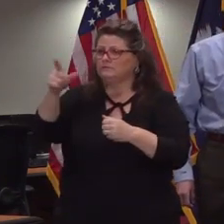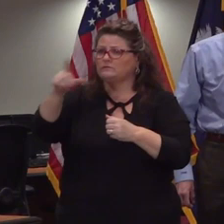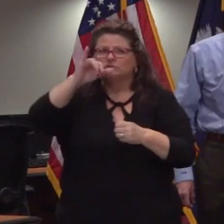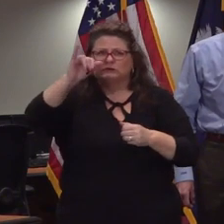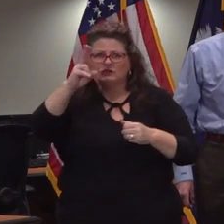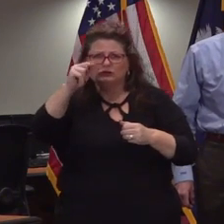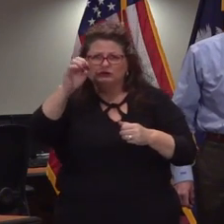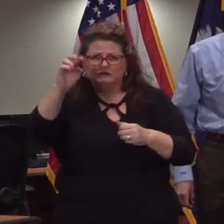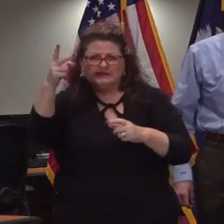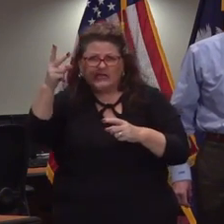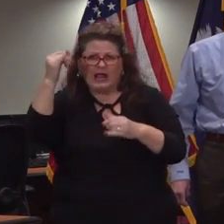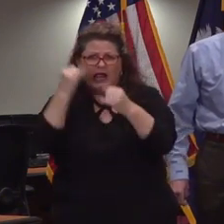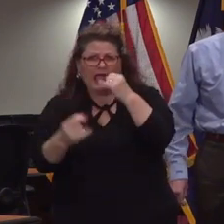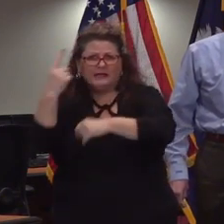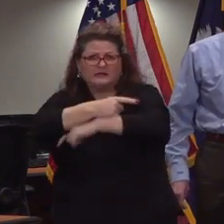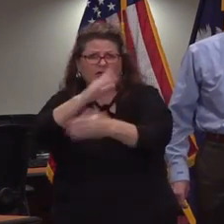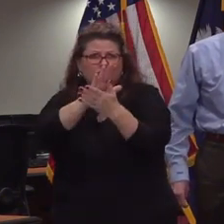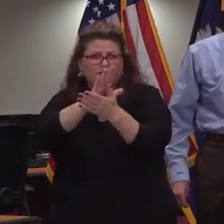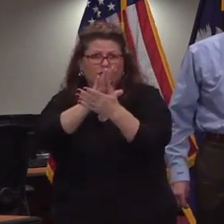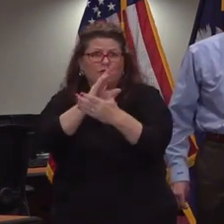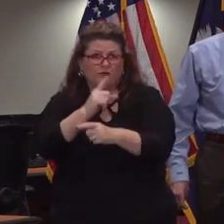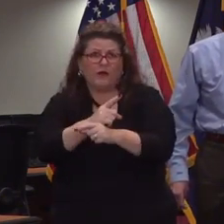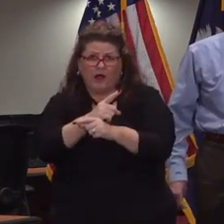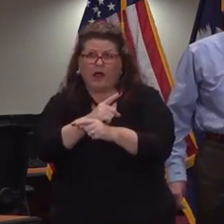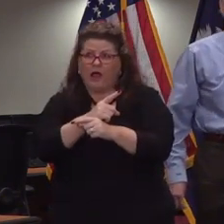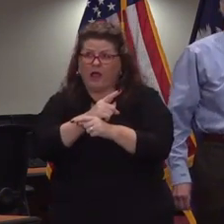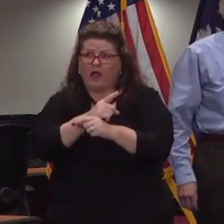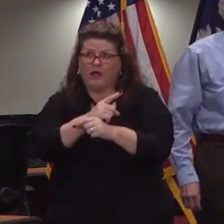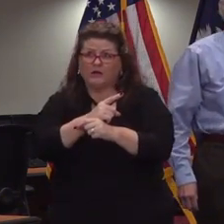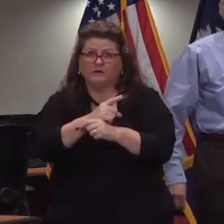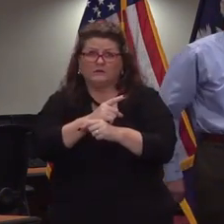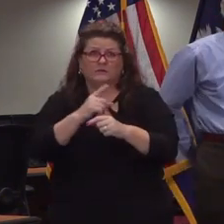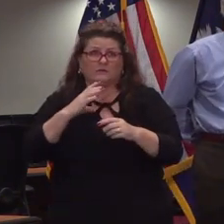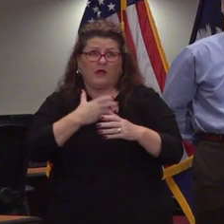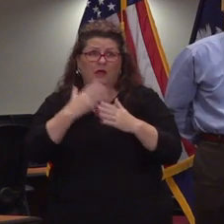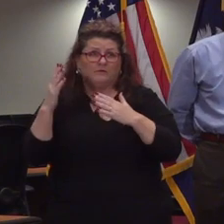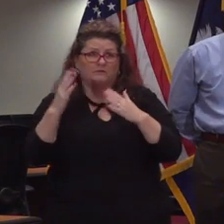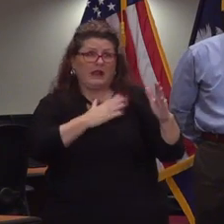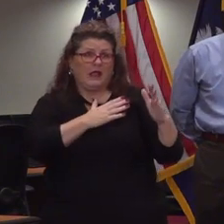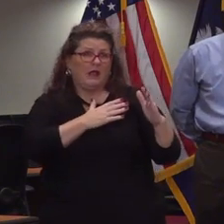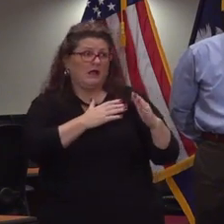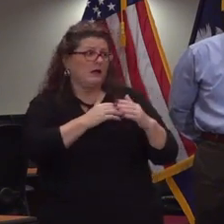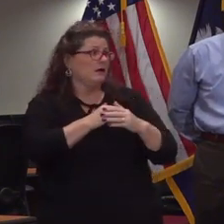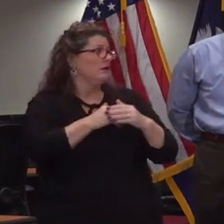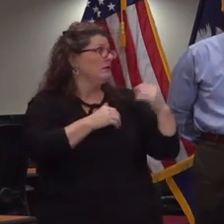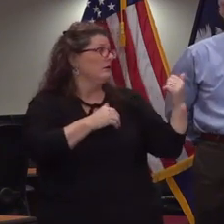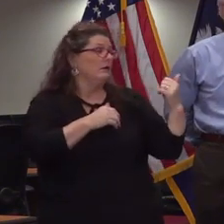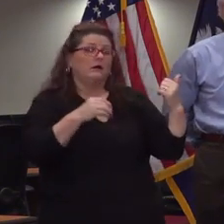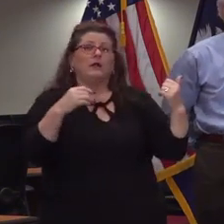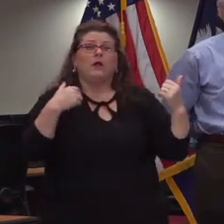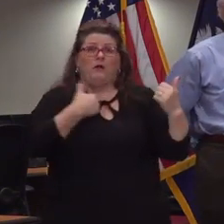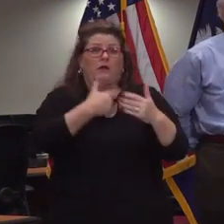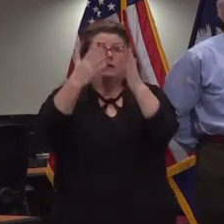2nd you talked about this flexibility for teachers and schools are we still planning on last day learning being that june second day uh we we are